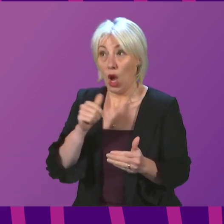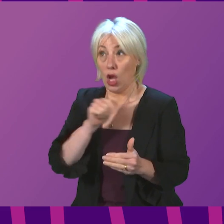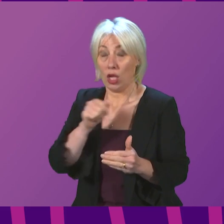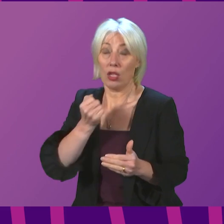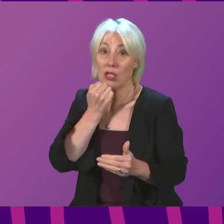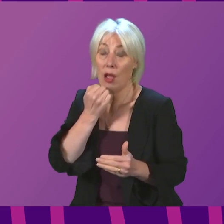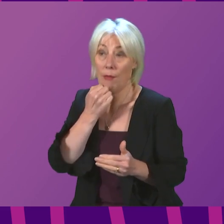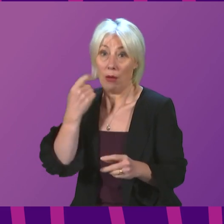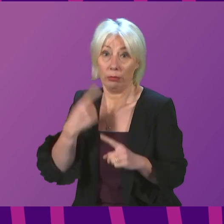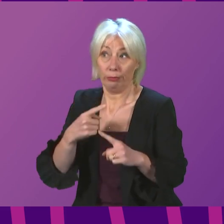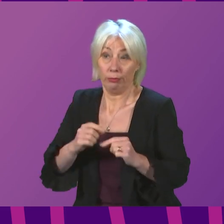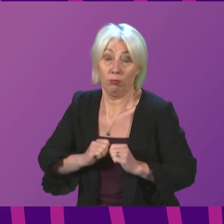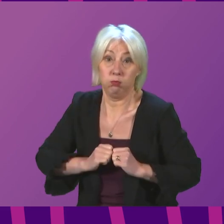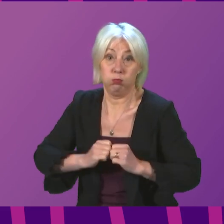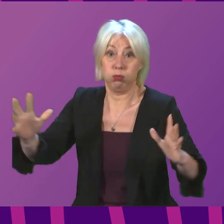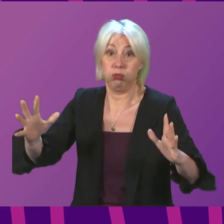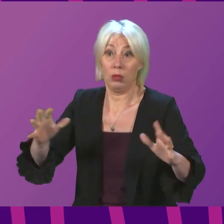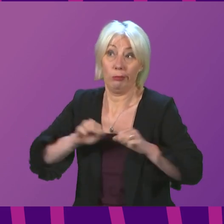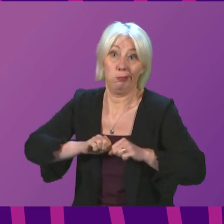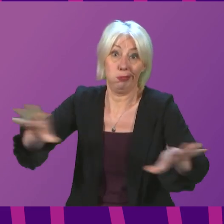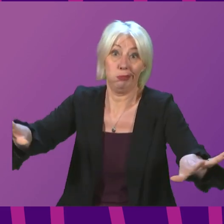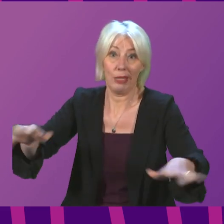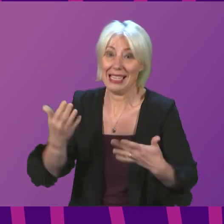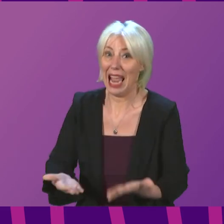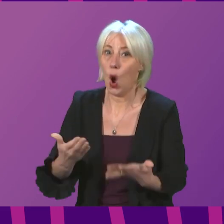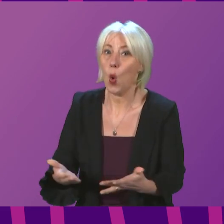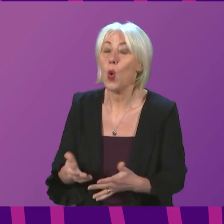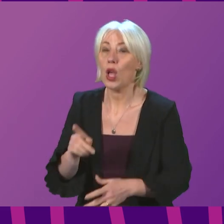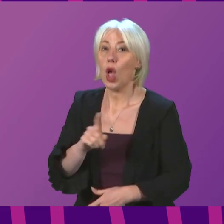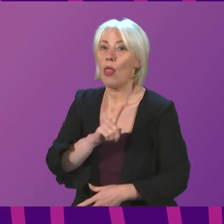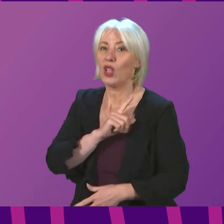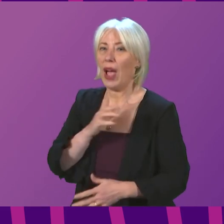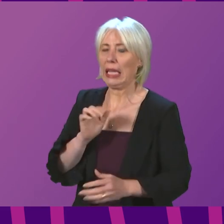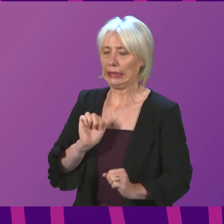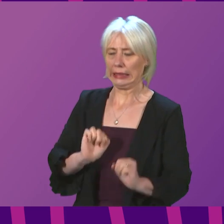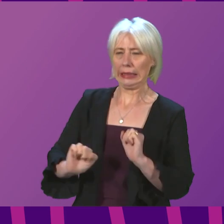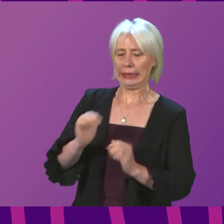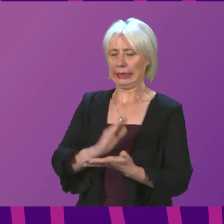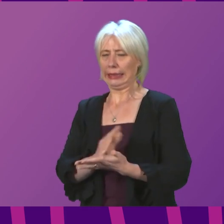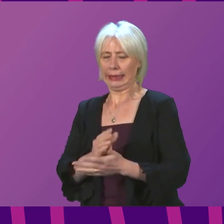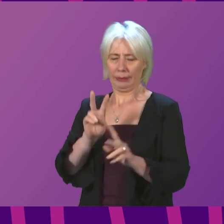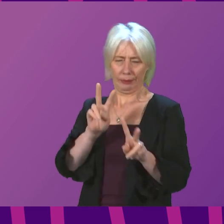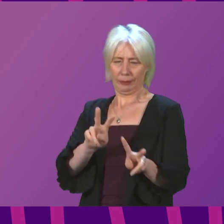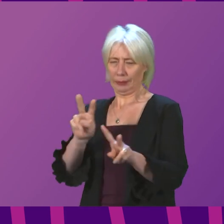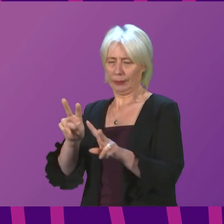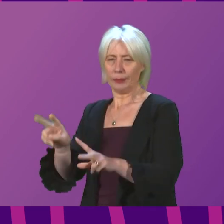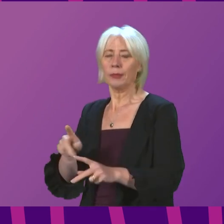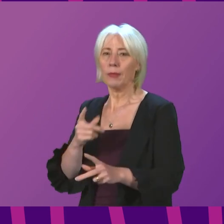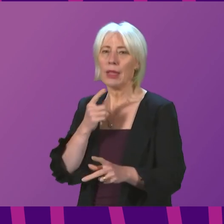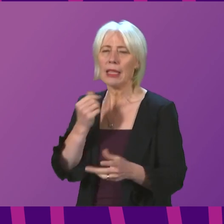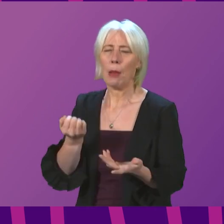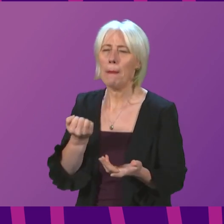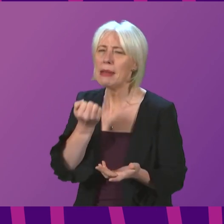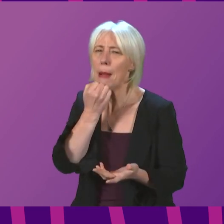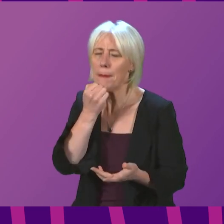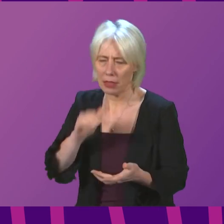rising number of cases right now, which is both a reason to do this, but also a reason to be cautious about doing it. We have some fluctuation